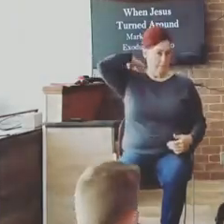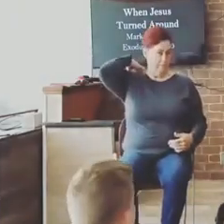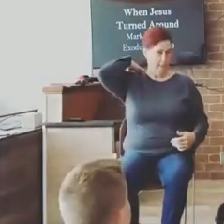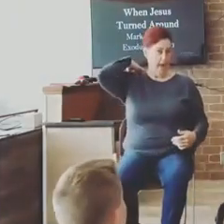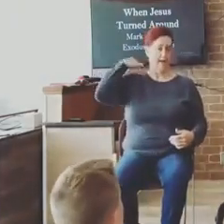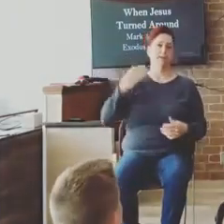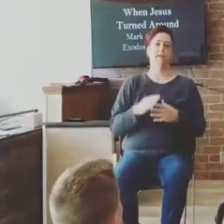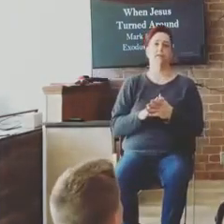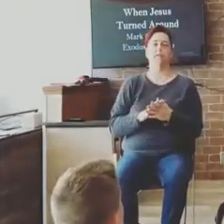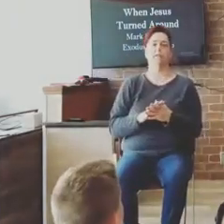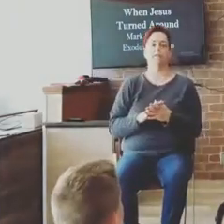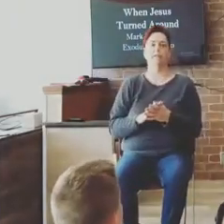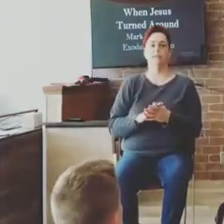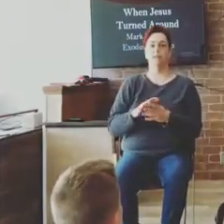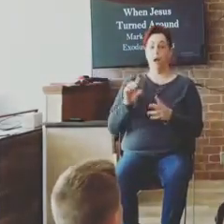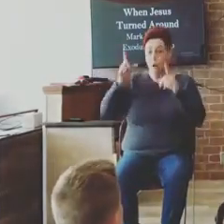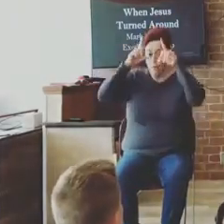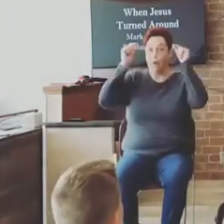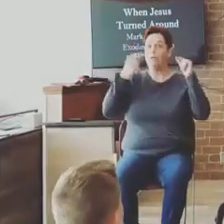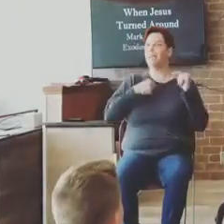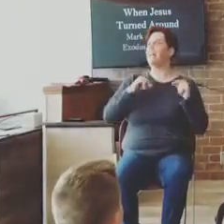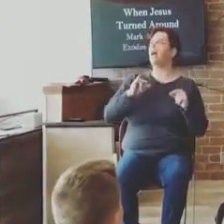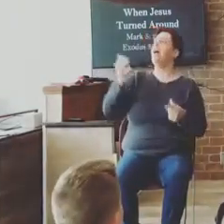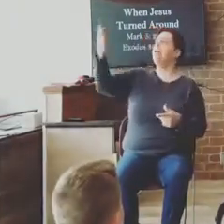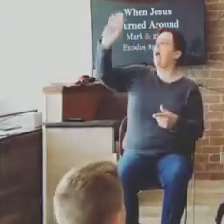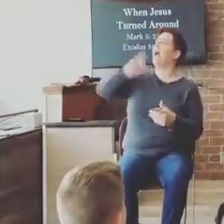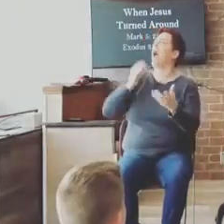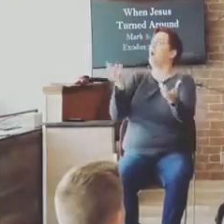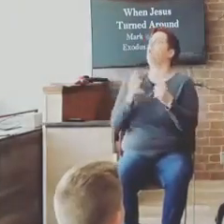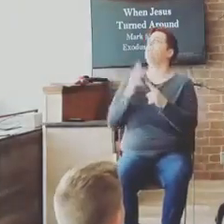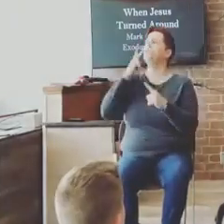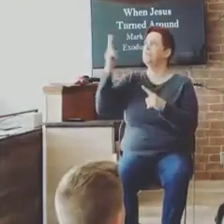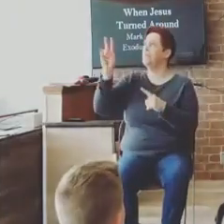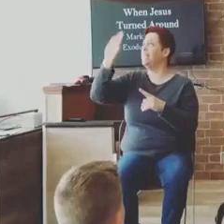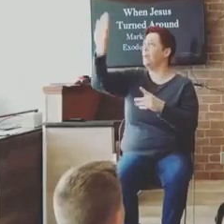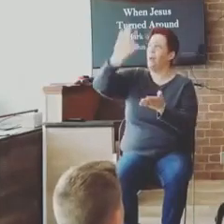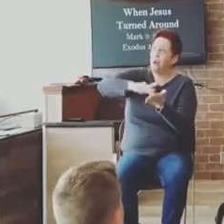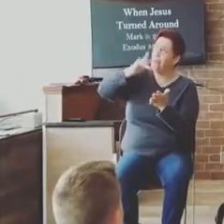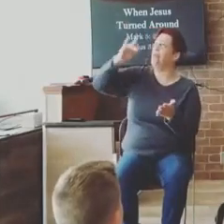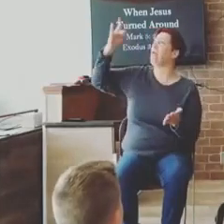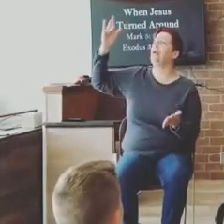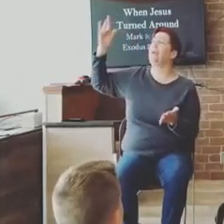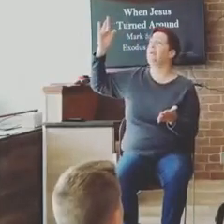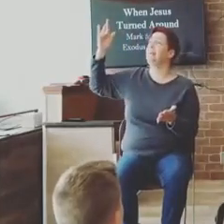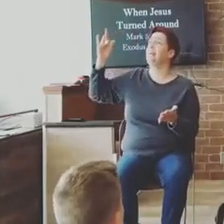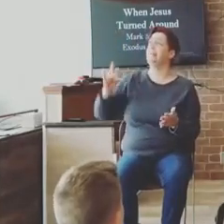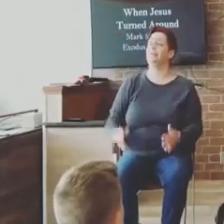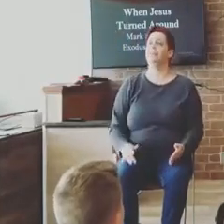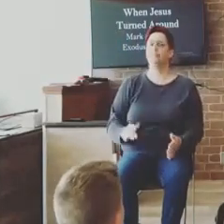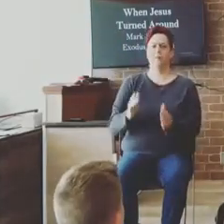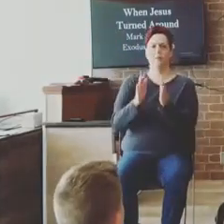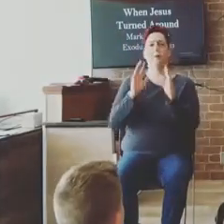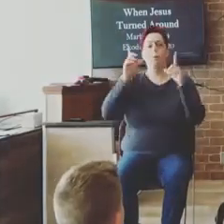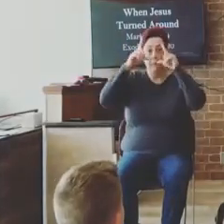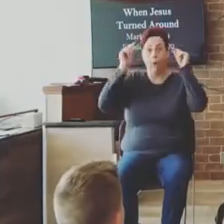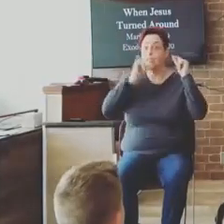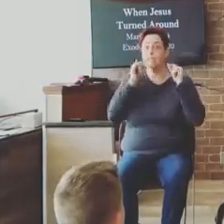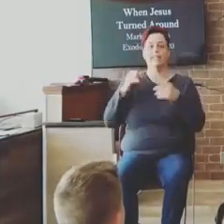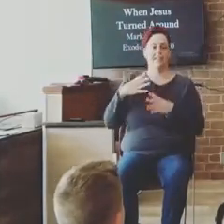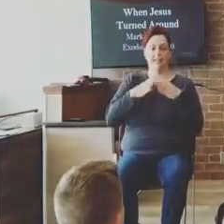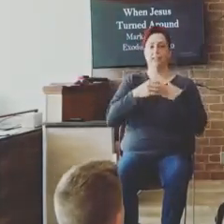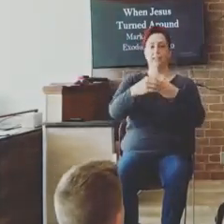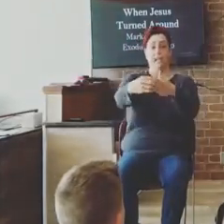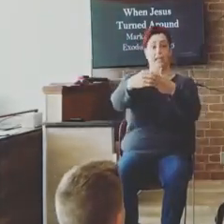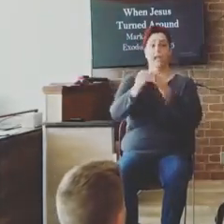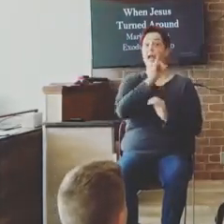God, I want to see your glory. Now, Moses is back in the Old Testament. He's leading Israel out in the wilderness. got them out of Egypt.